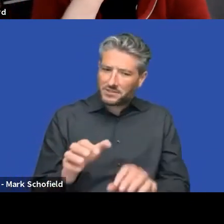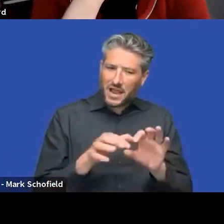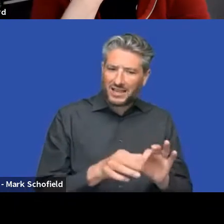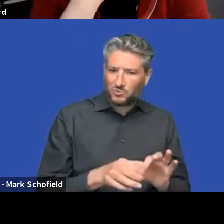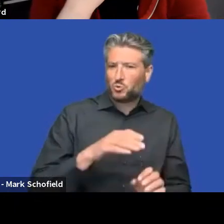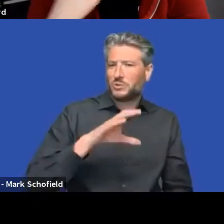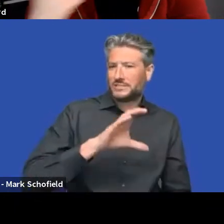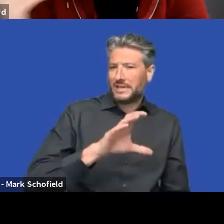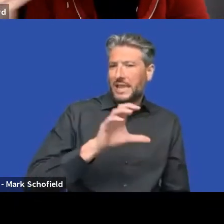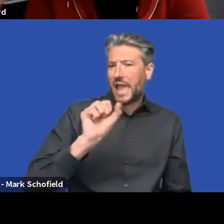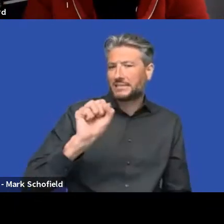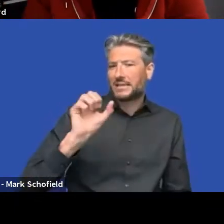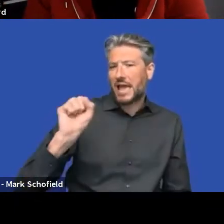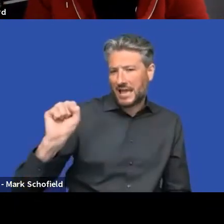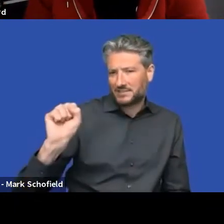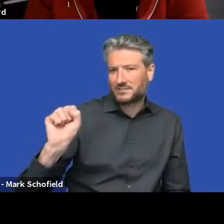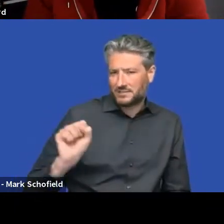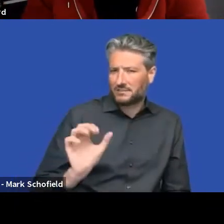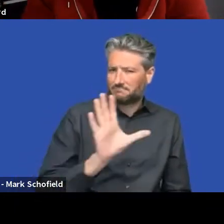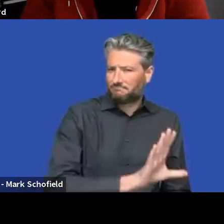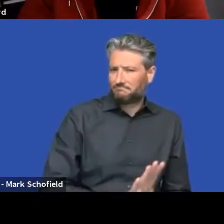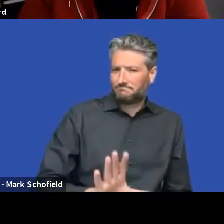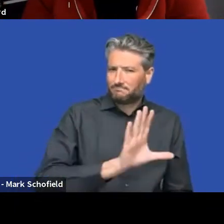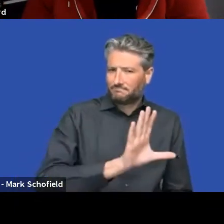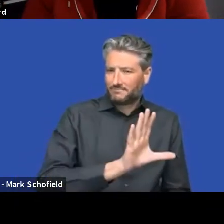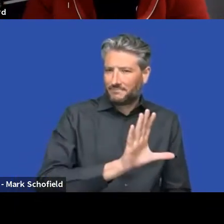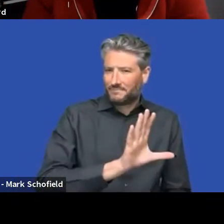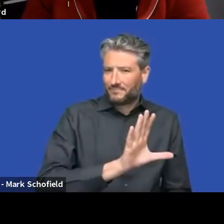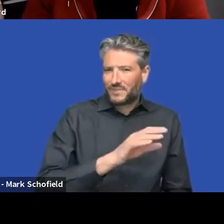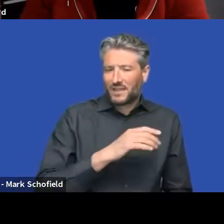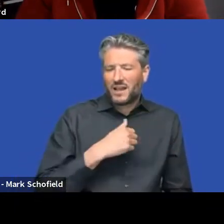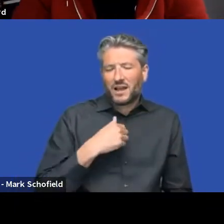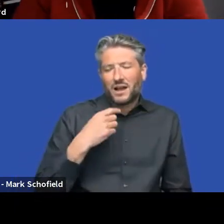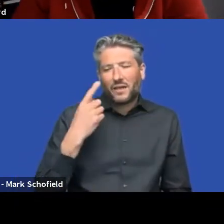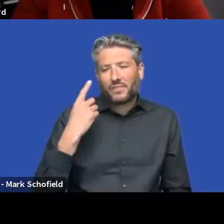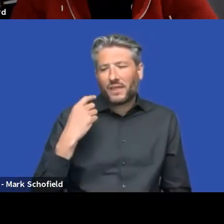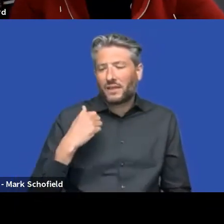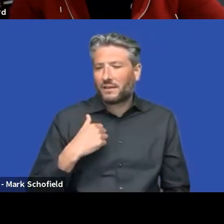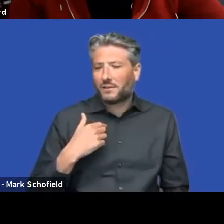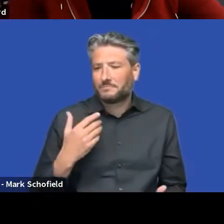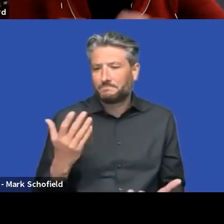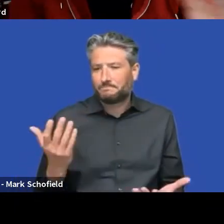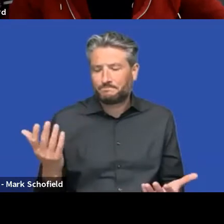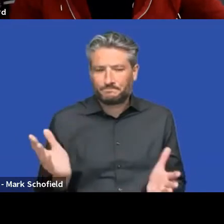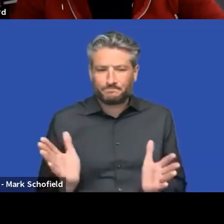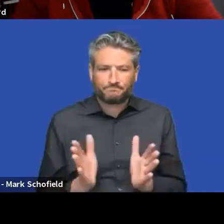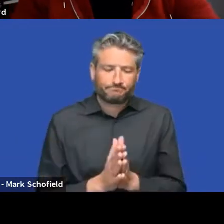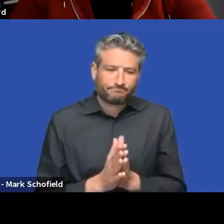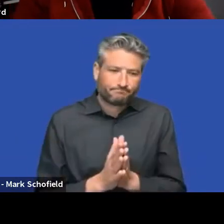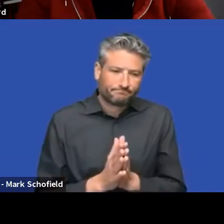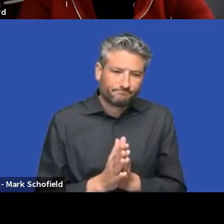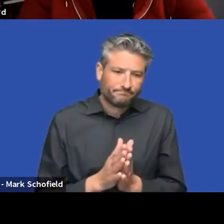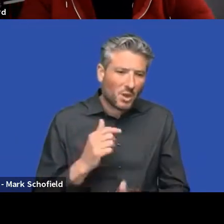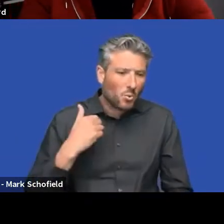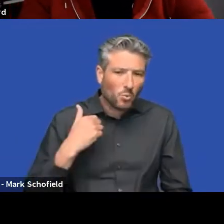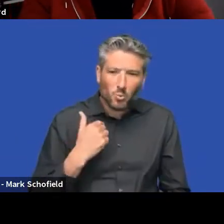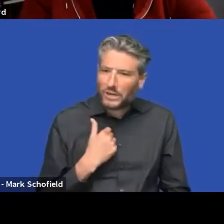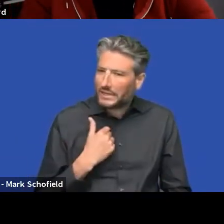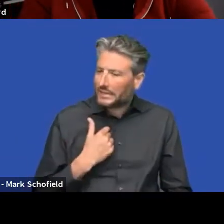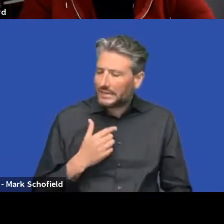I guess, because we've not had that ability to, like, have an overall view of everything that is the Umbraco